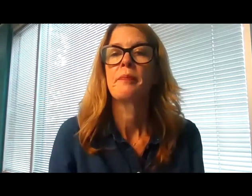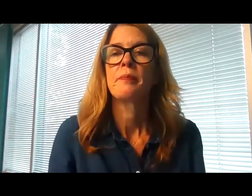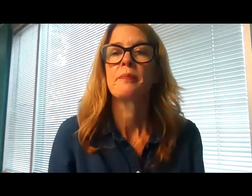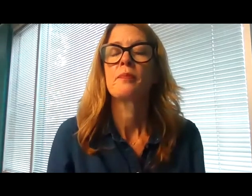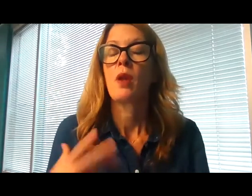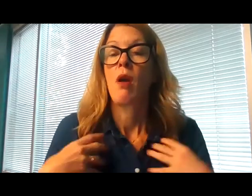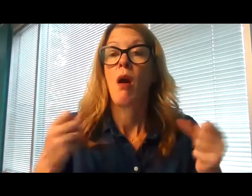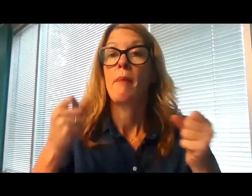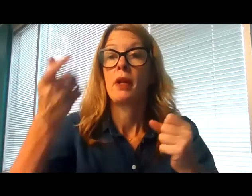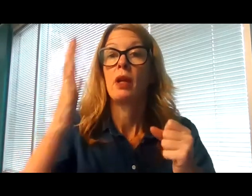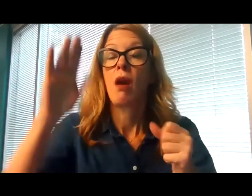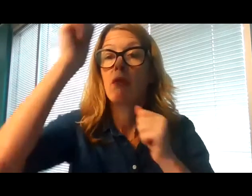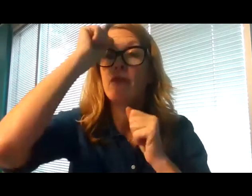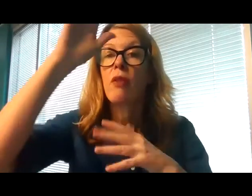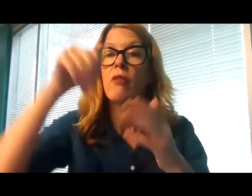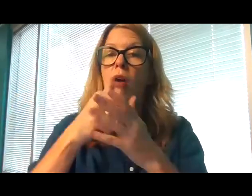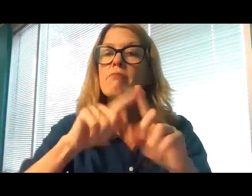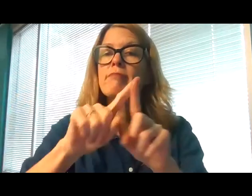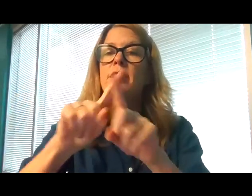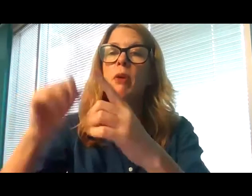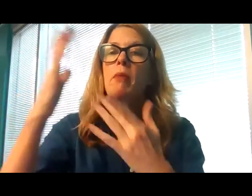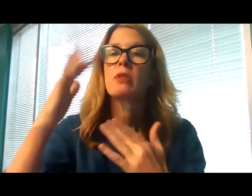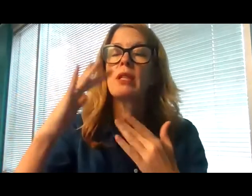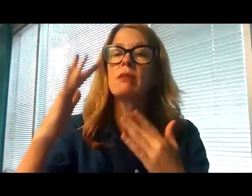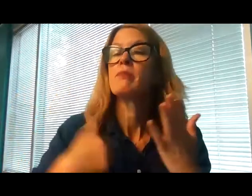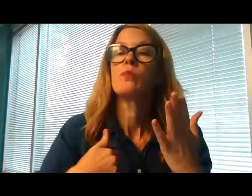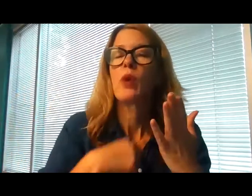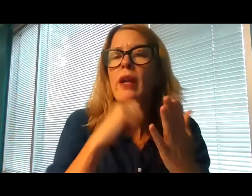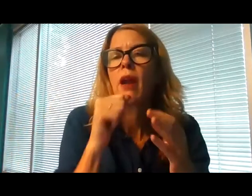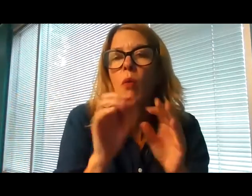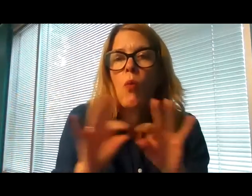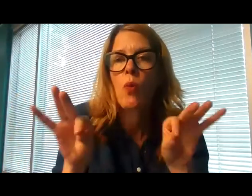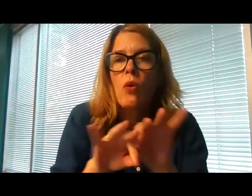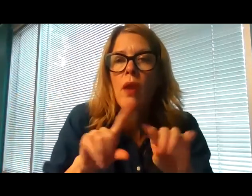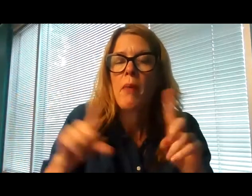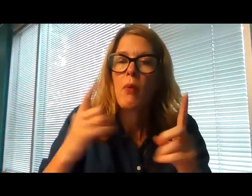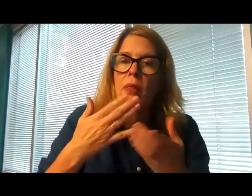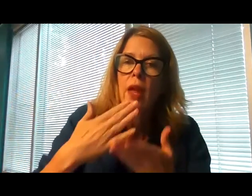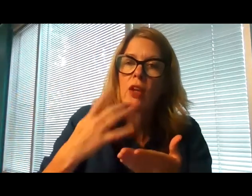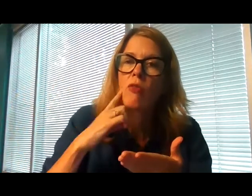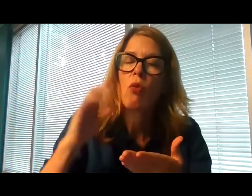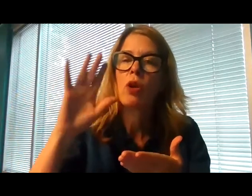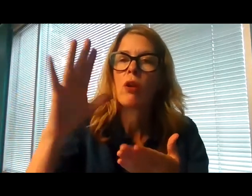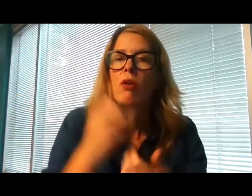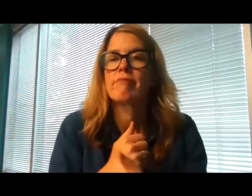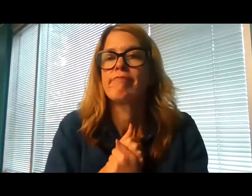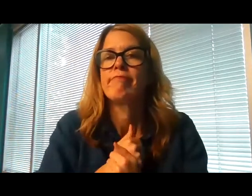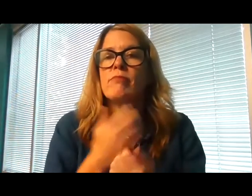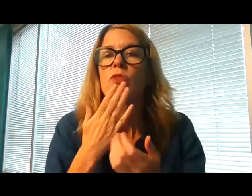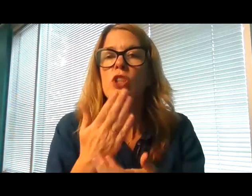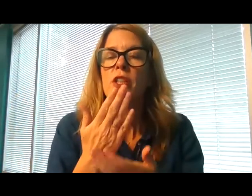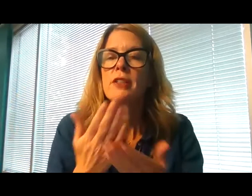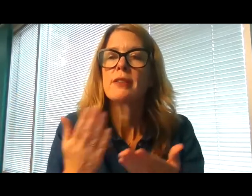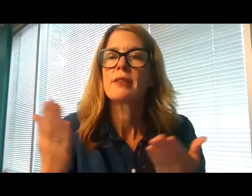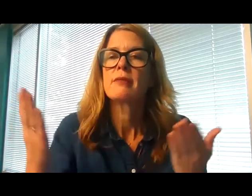Almighty God, Father of all mercies, we, your unworthy servants, give you humble thanks for all your goodness and loving